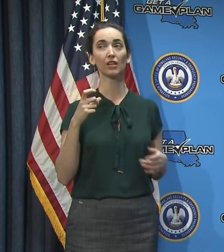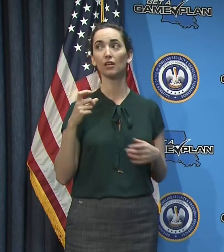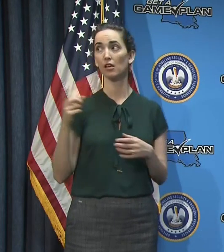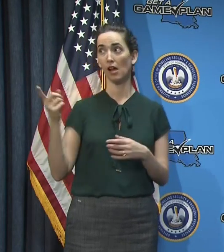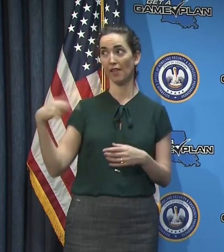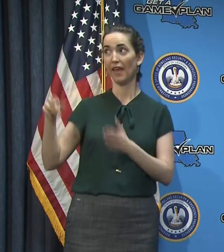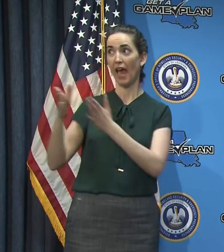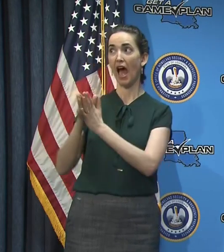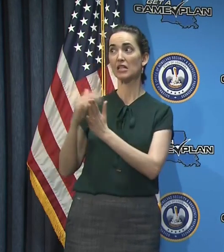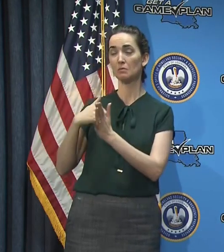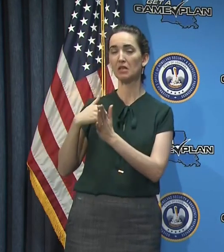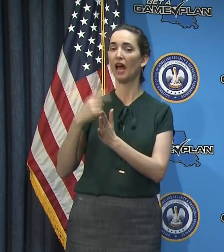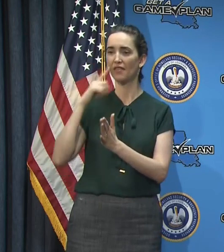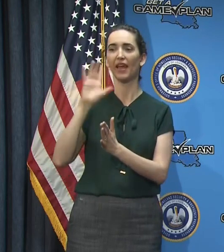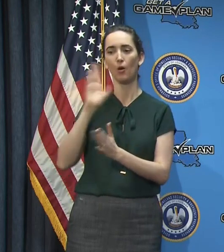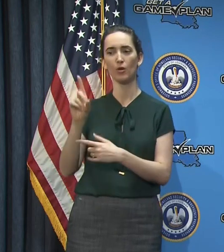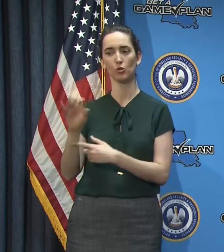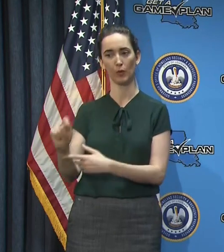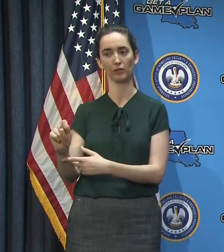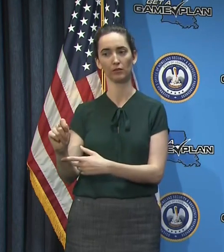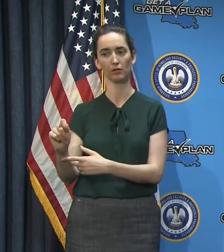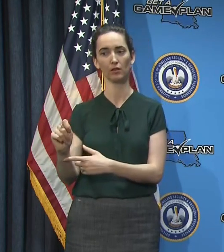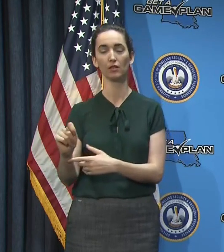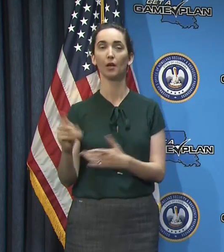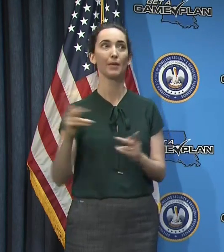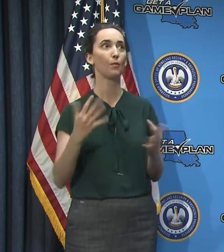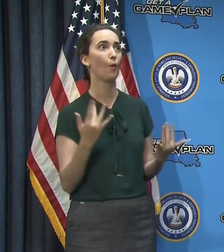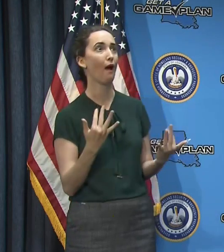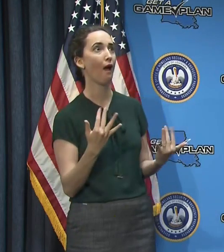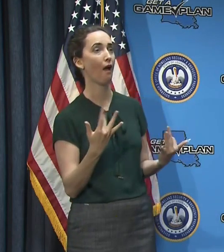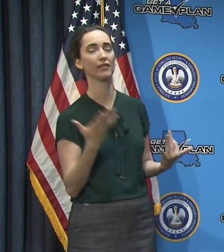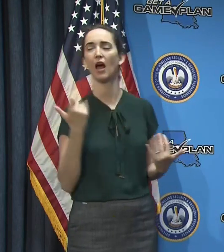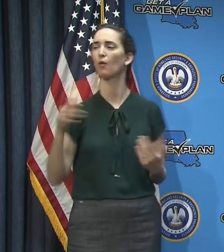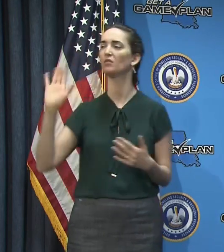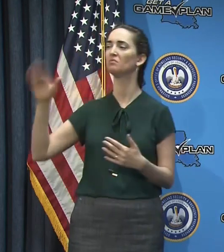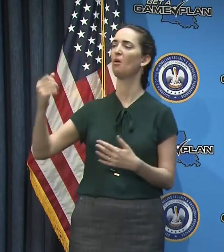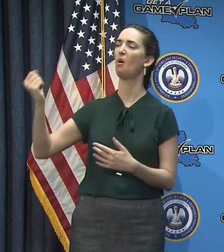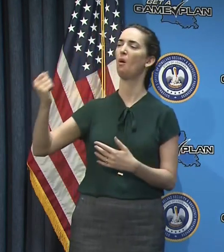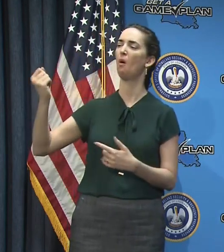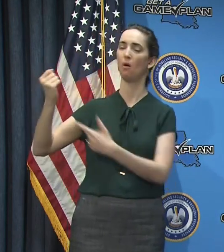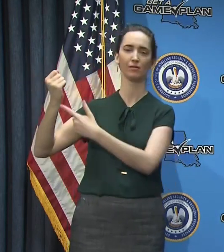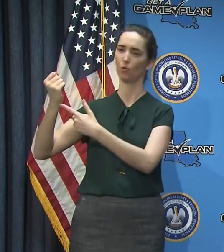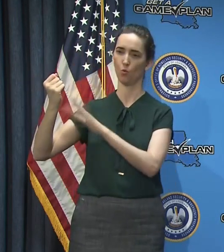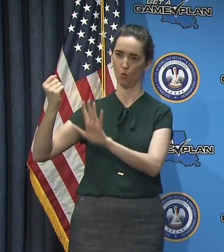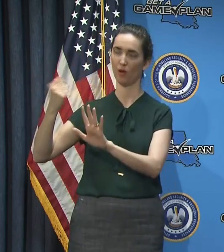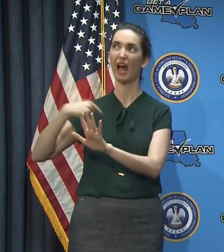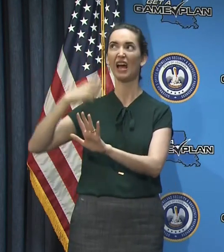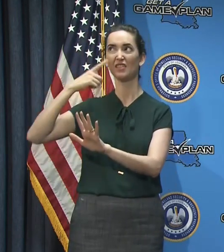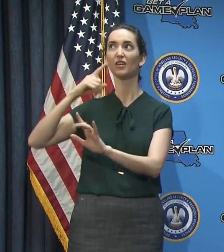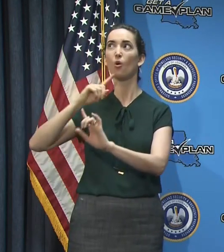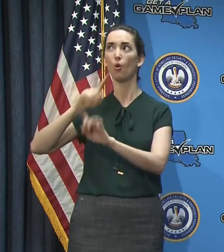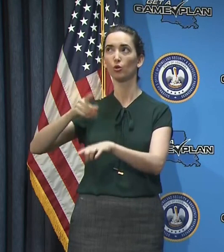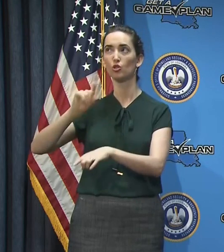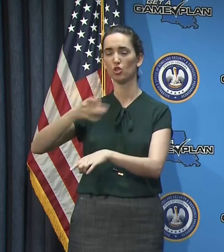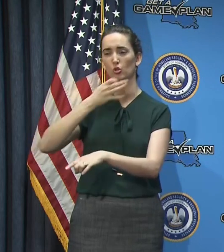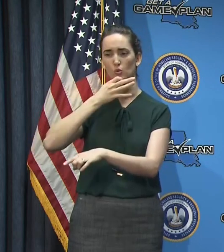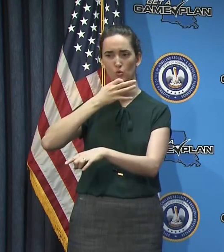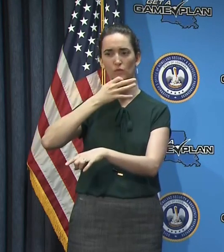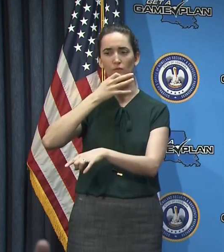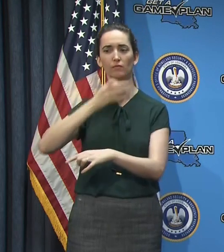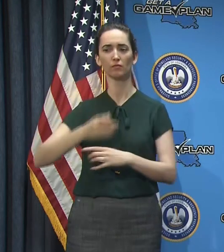they're asking me to do. And so I'm not trying to keep people in suspense. Uh, I suspect that that order is, is forthcoming, uh, very quickly.